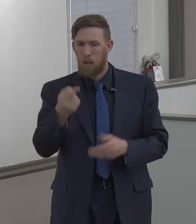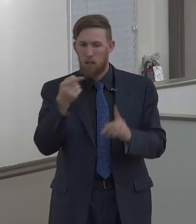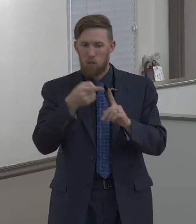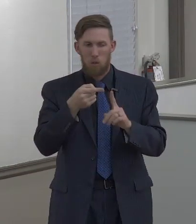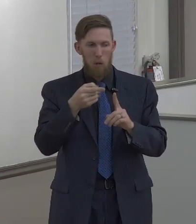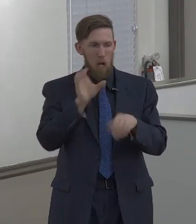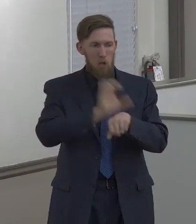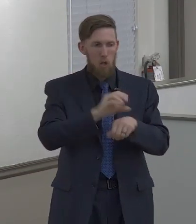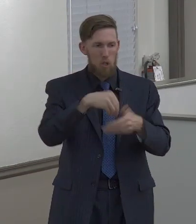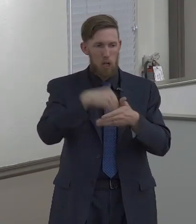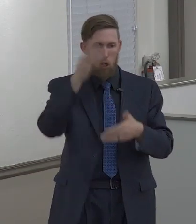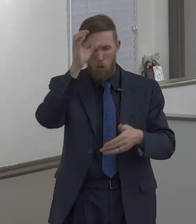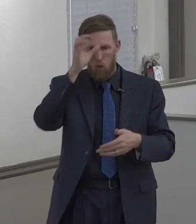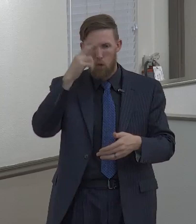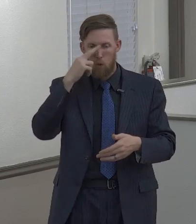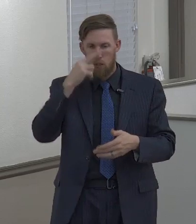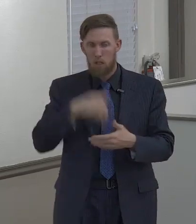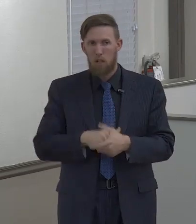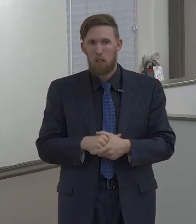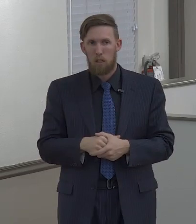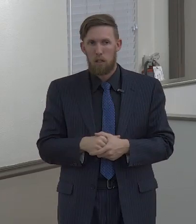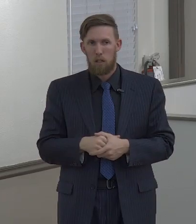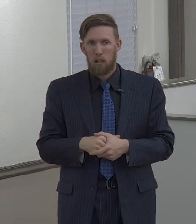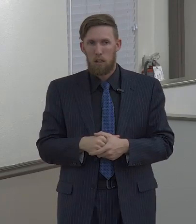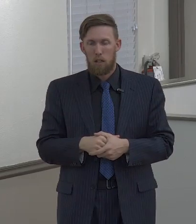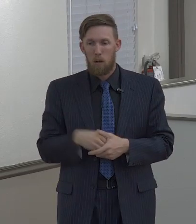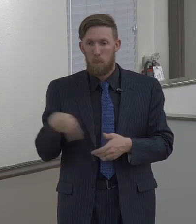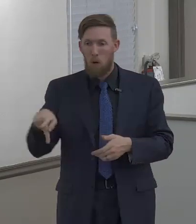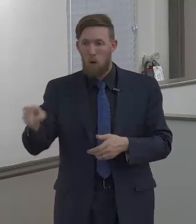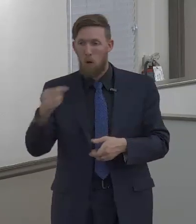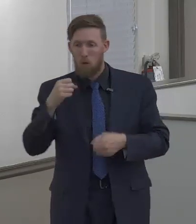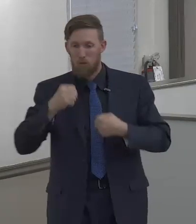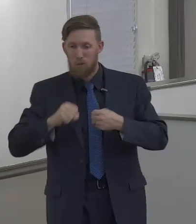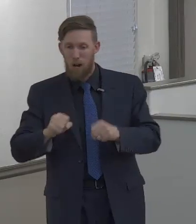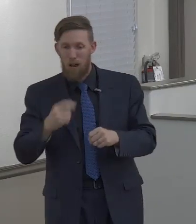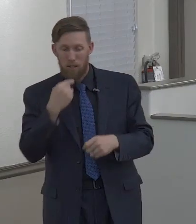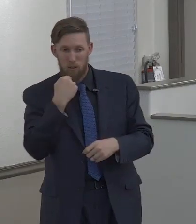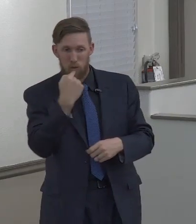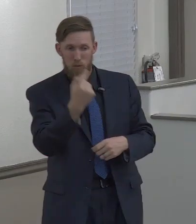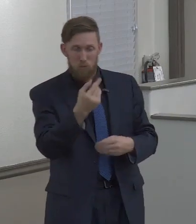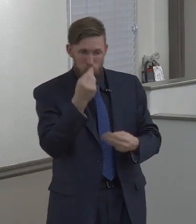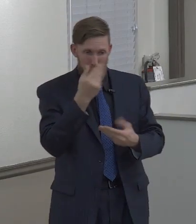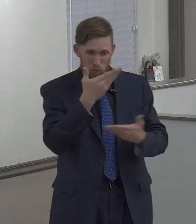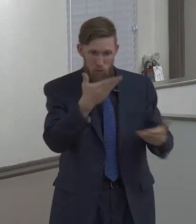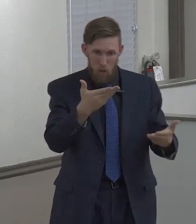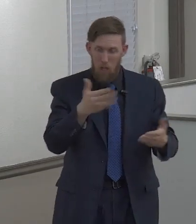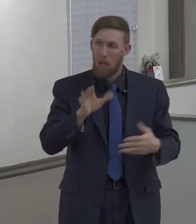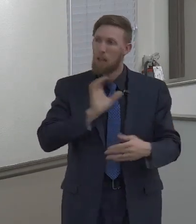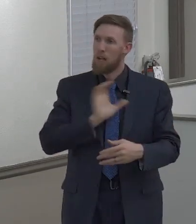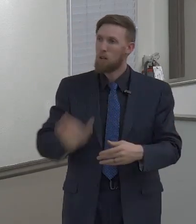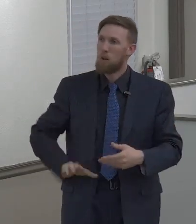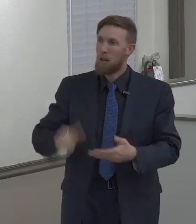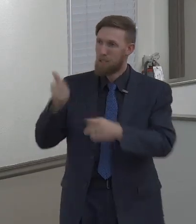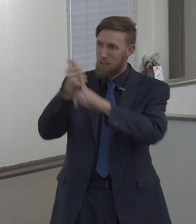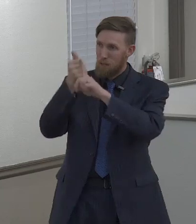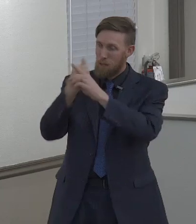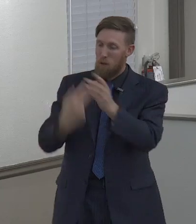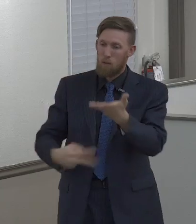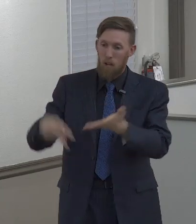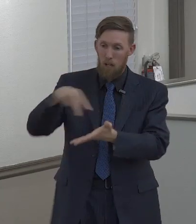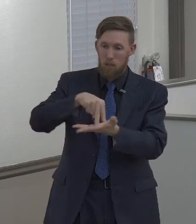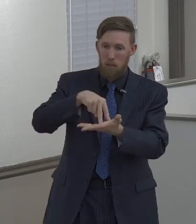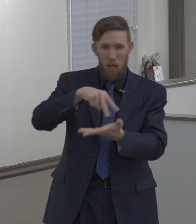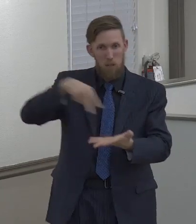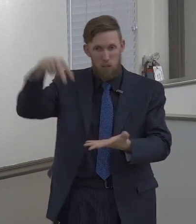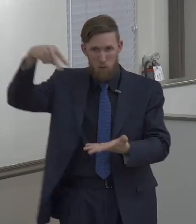to the Corinthian church there was he was trying to communicate and trying to express to them that Jesus Christ, in fact,